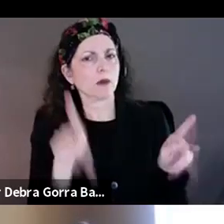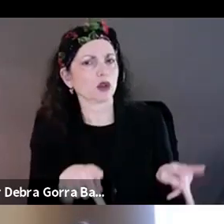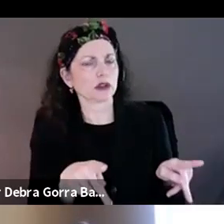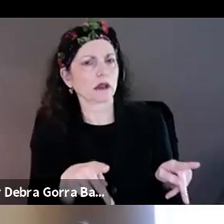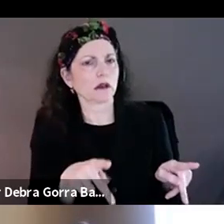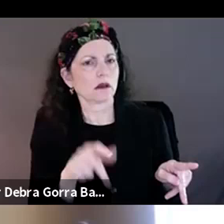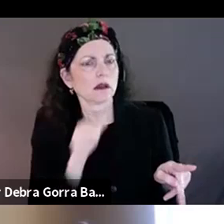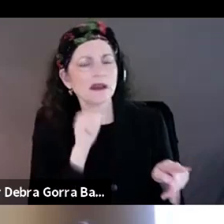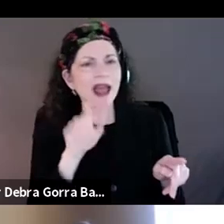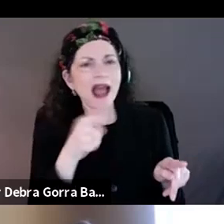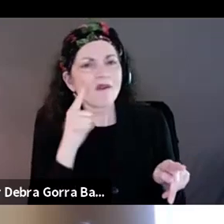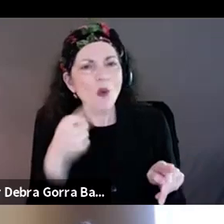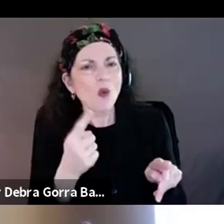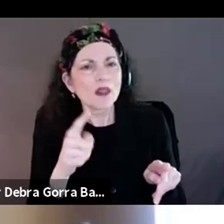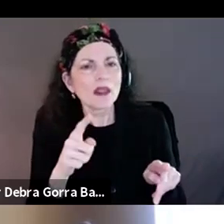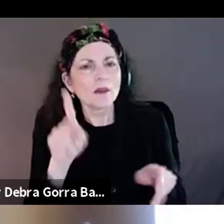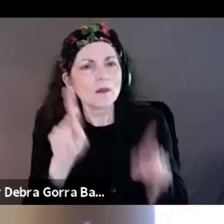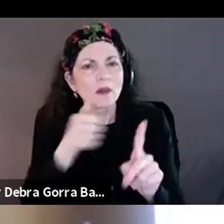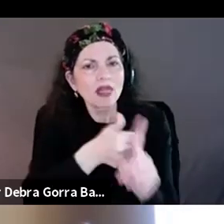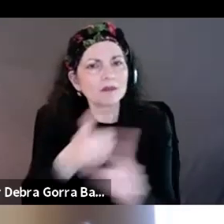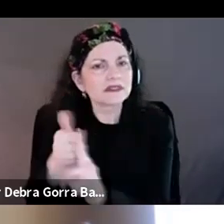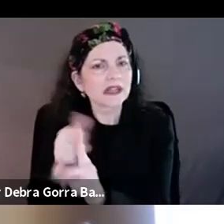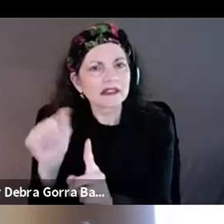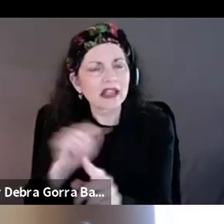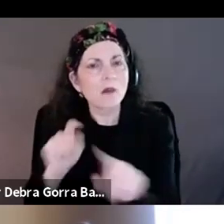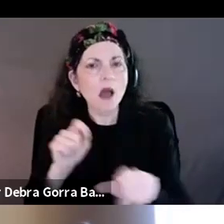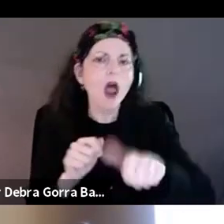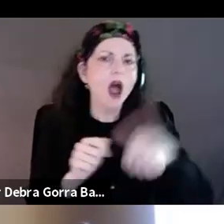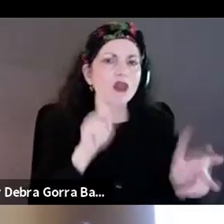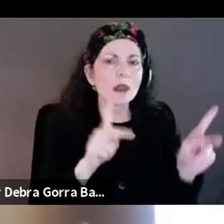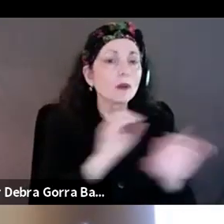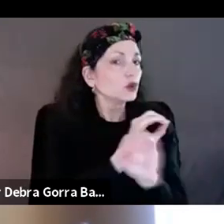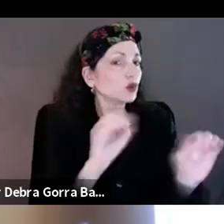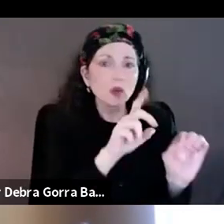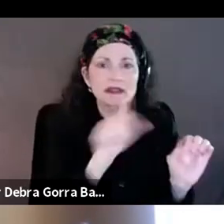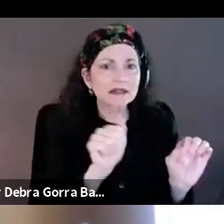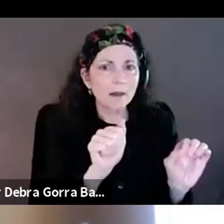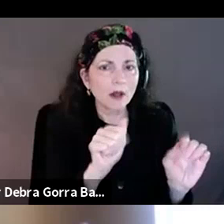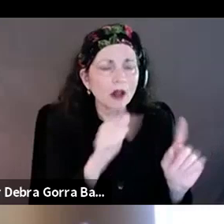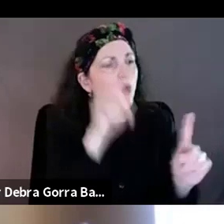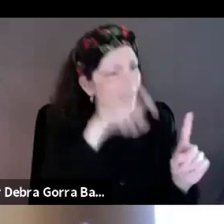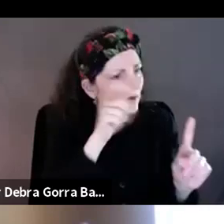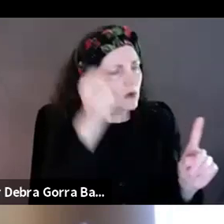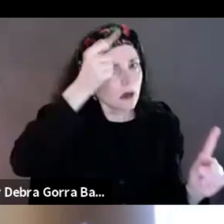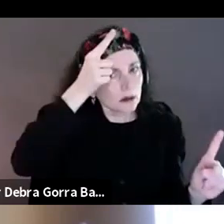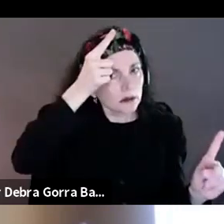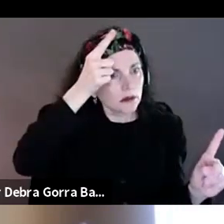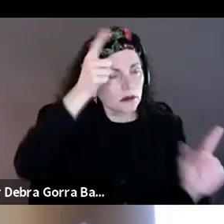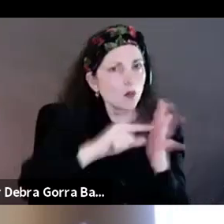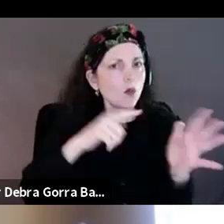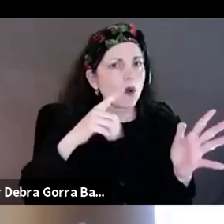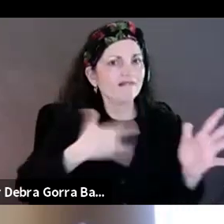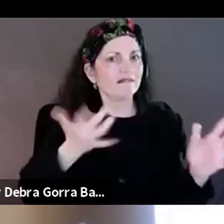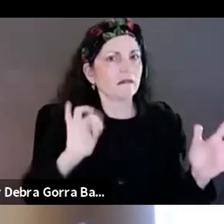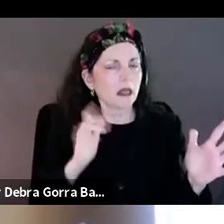with disabilities. That if one could get more people to identify